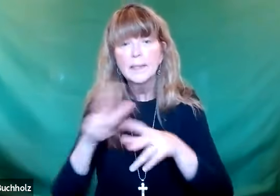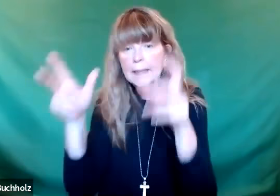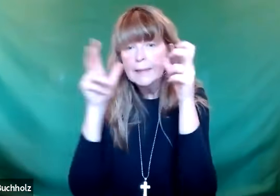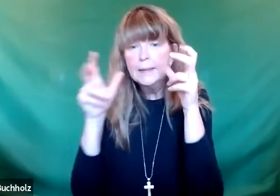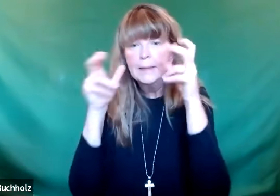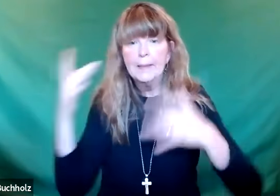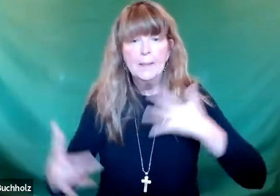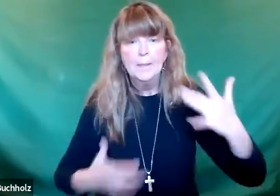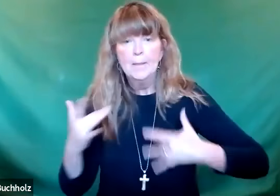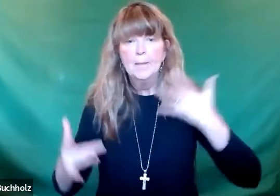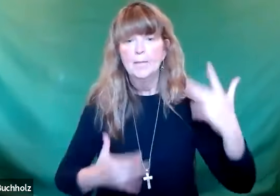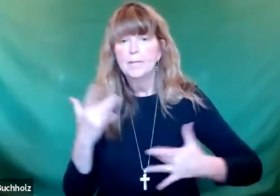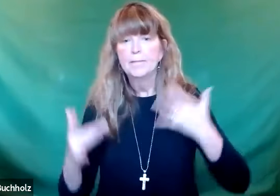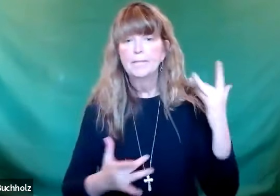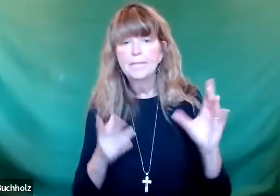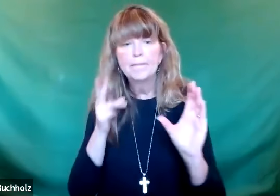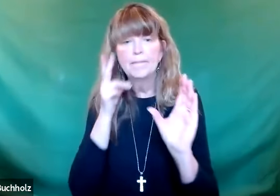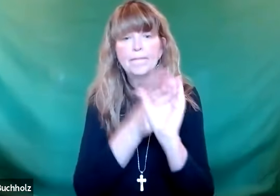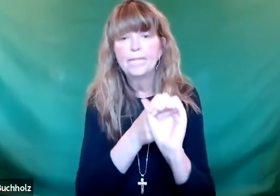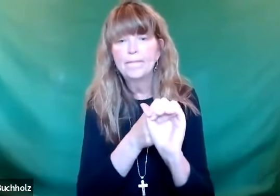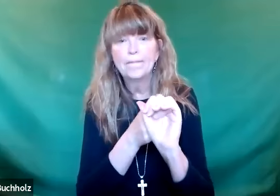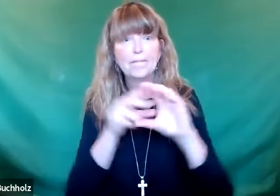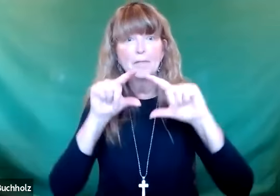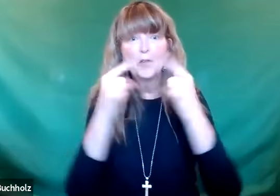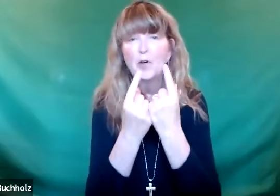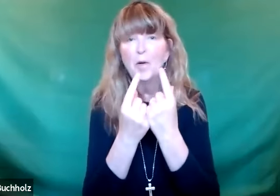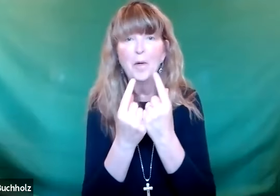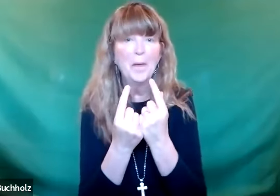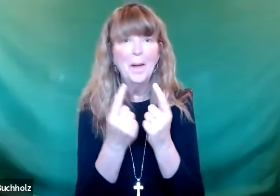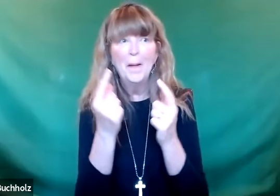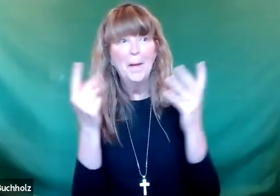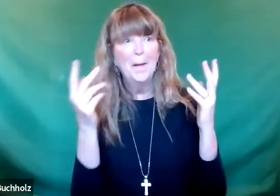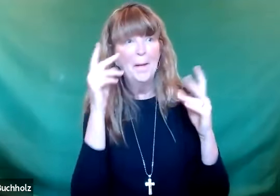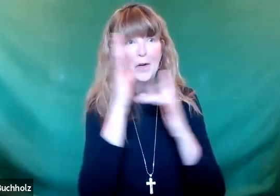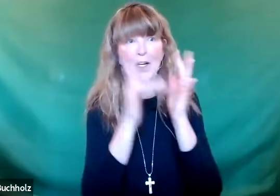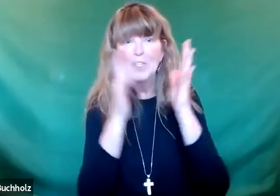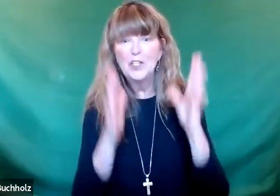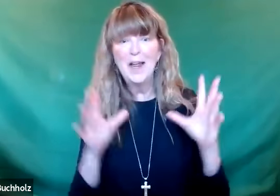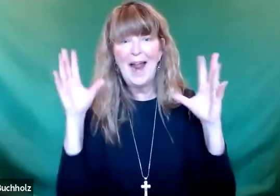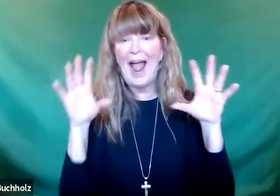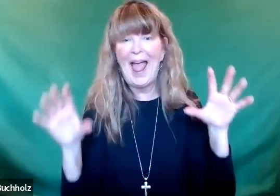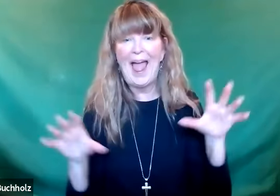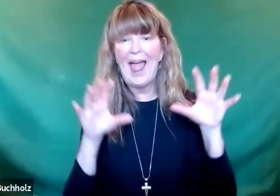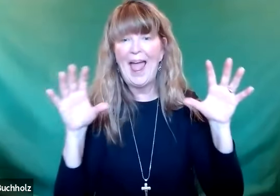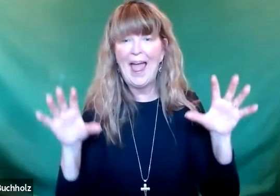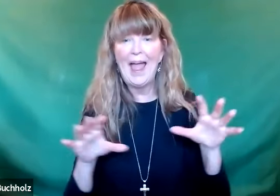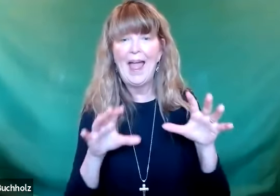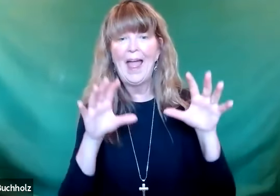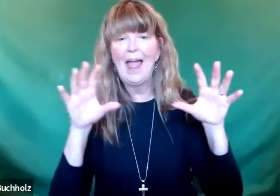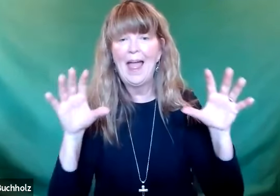If we have rocky soil in our hearts, it means that we are excited when we first hear the word, we want to get together with Christian